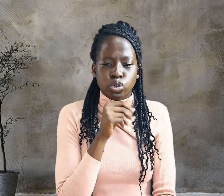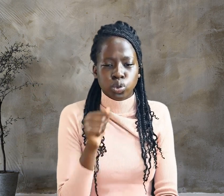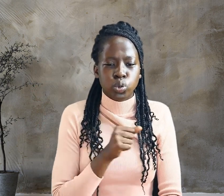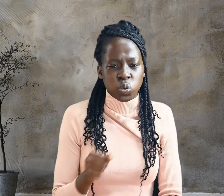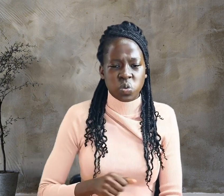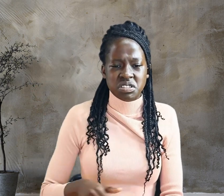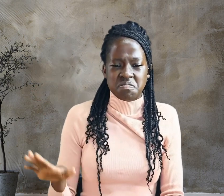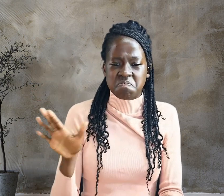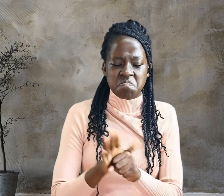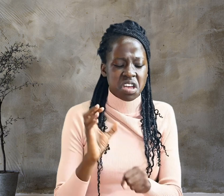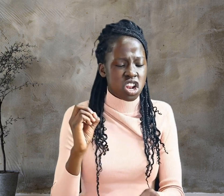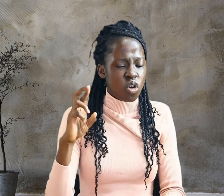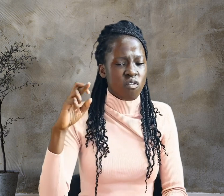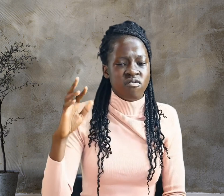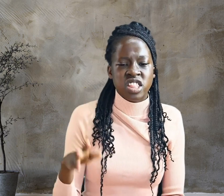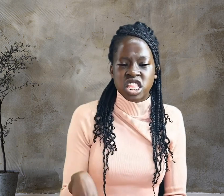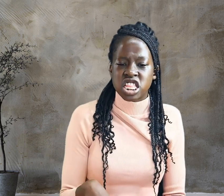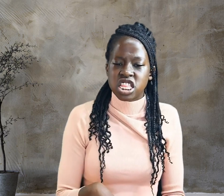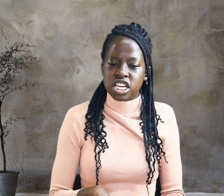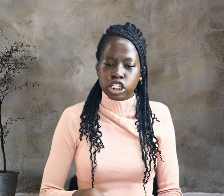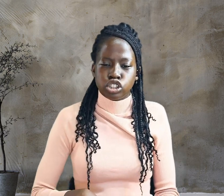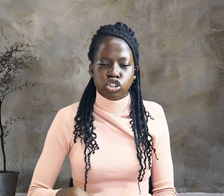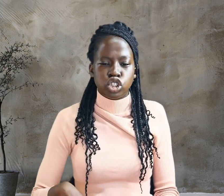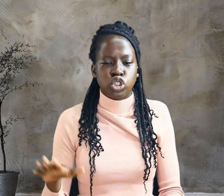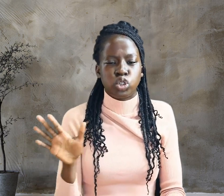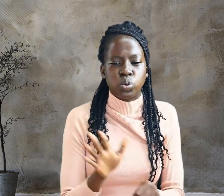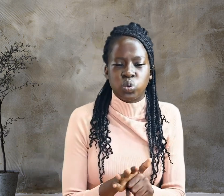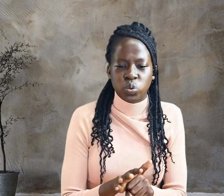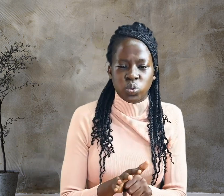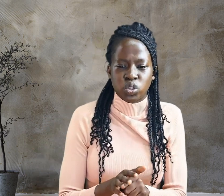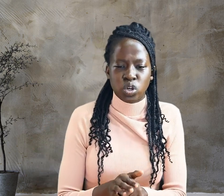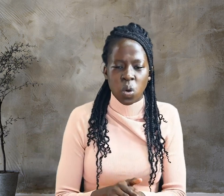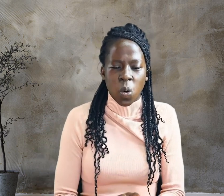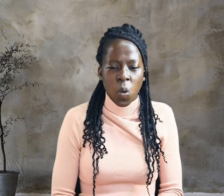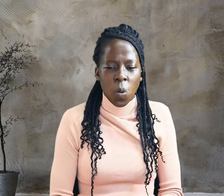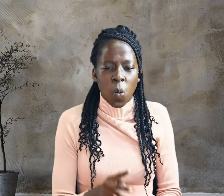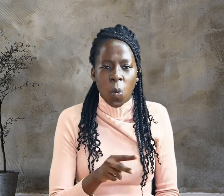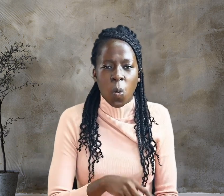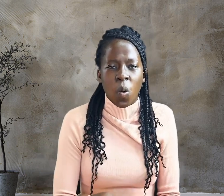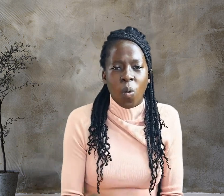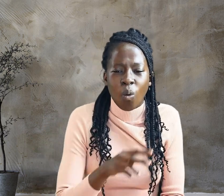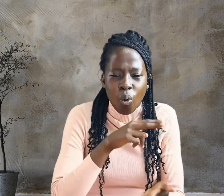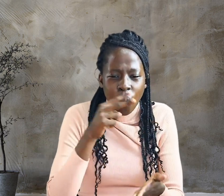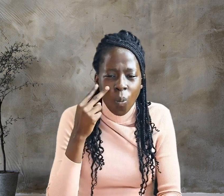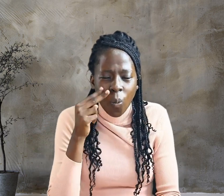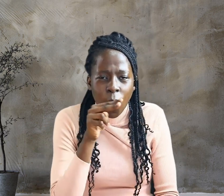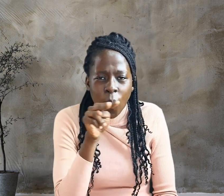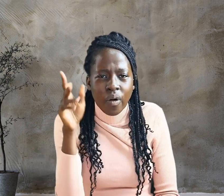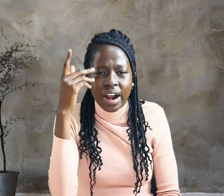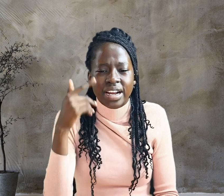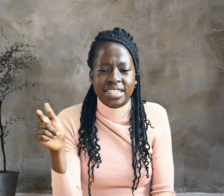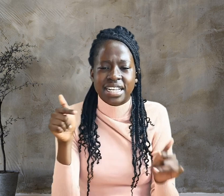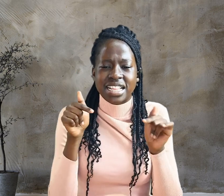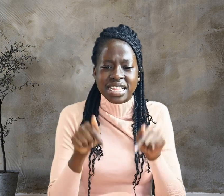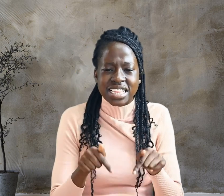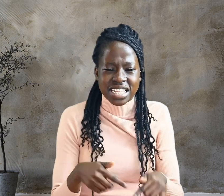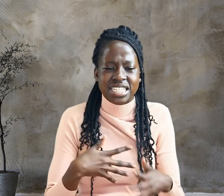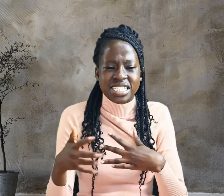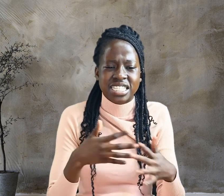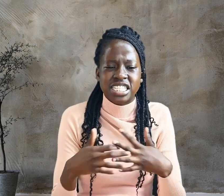was near the city and the sign was written in Aramaic, Latin, and Greek.